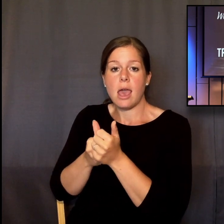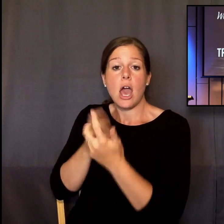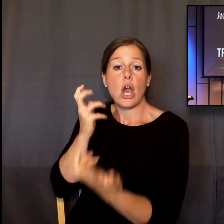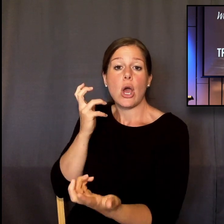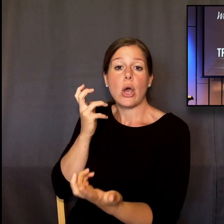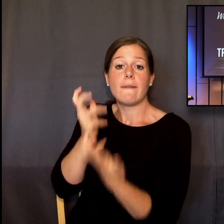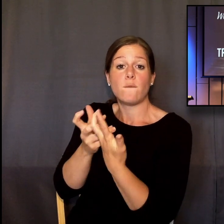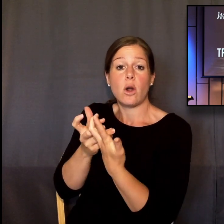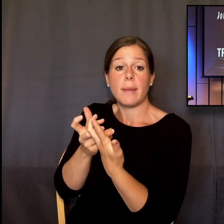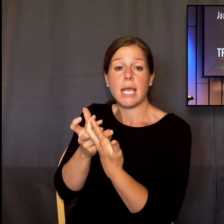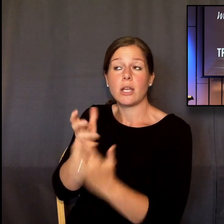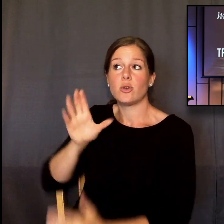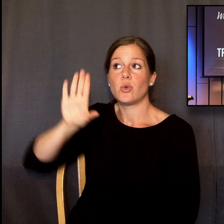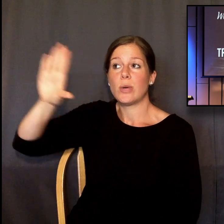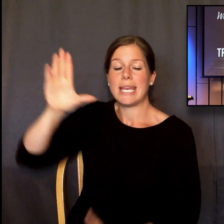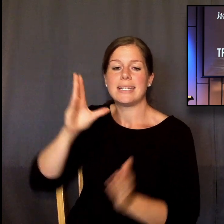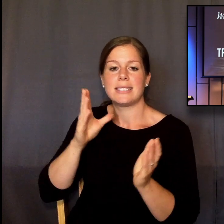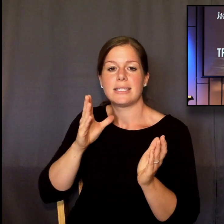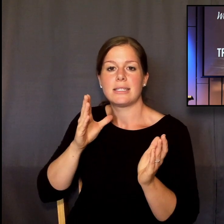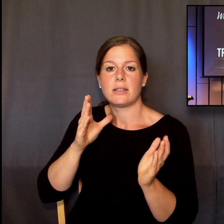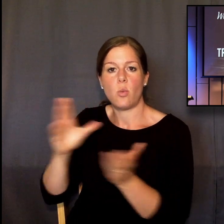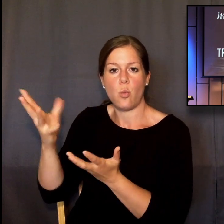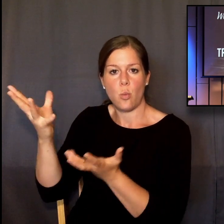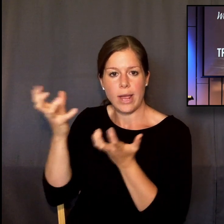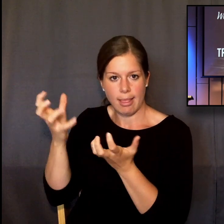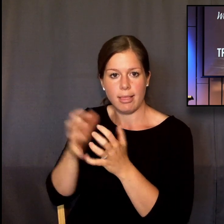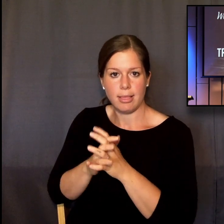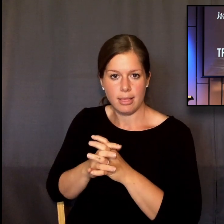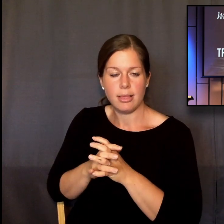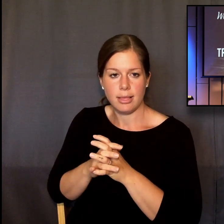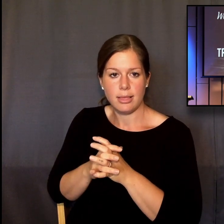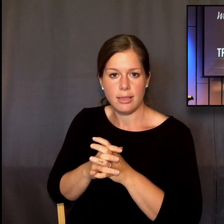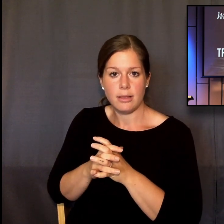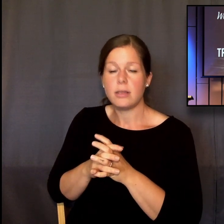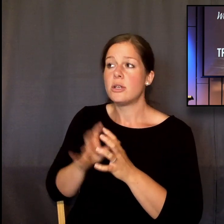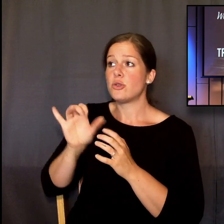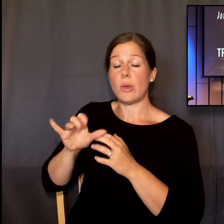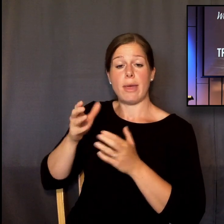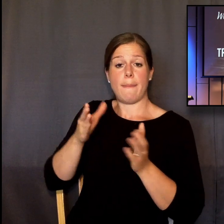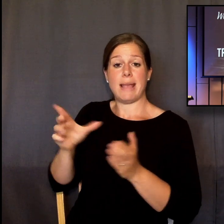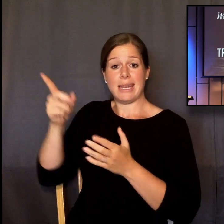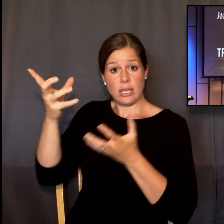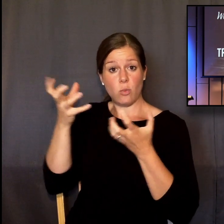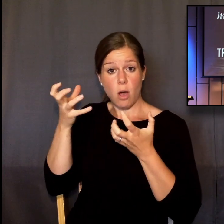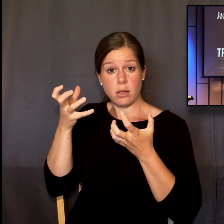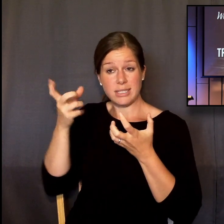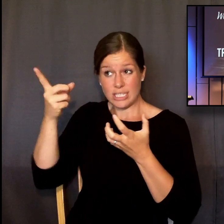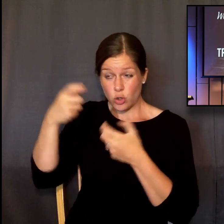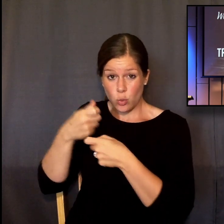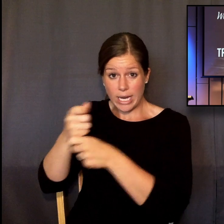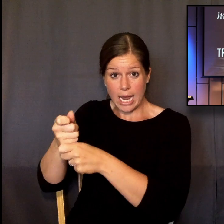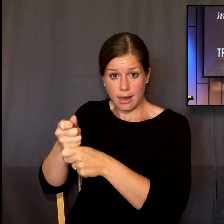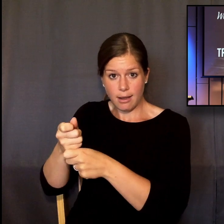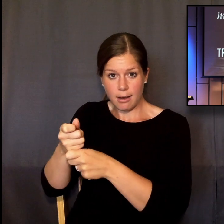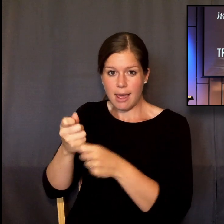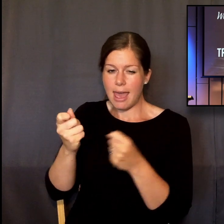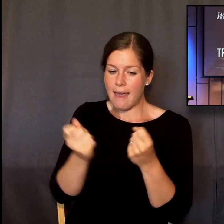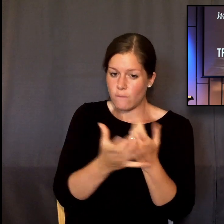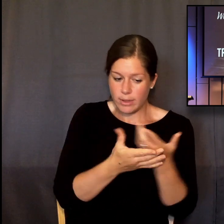Everything is conforming to his will, to the plan that he created, to what he wants. So God is working all